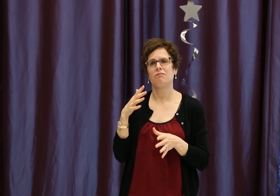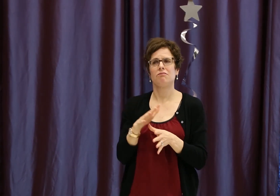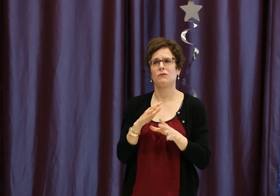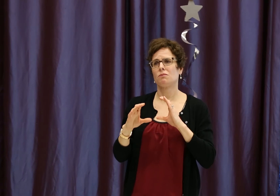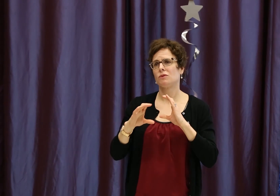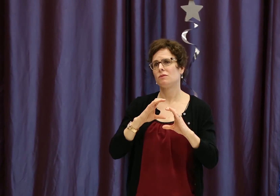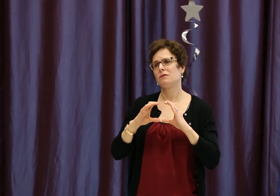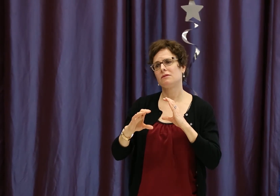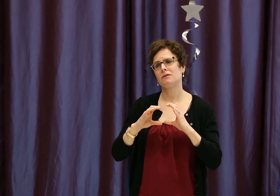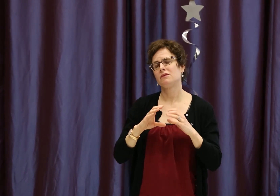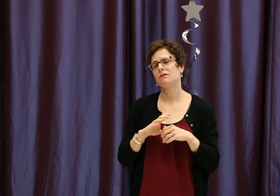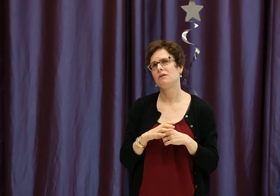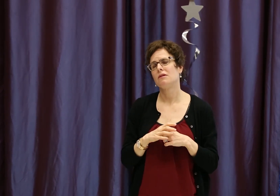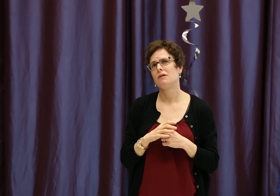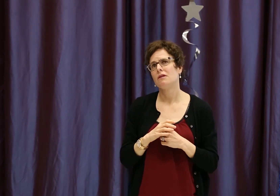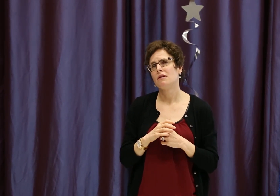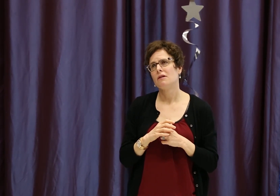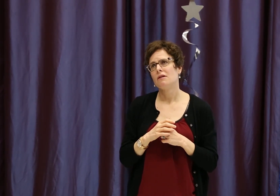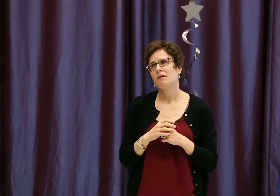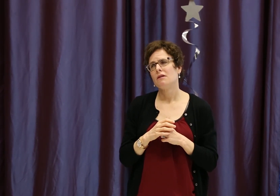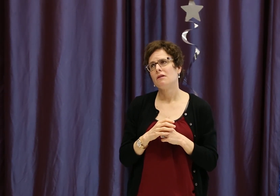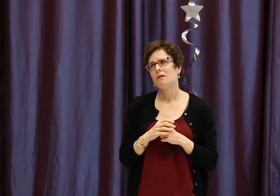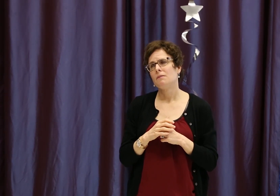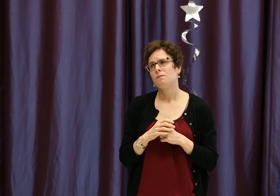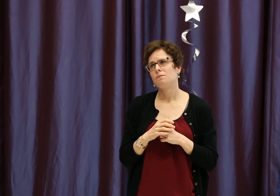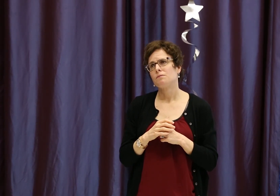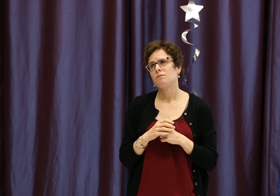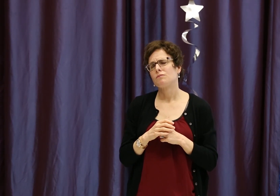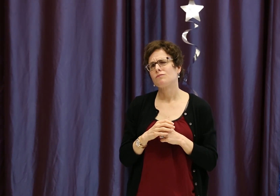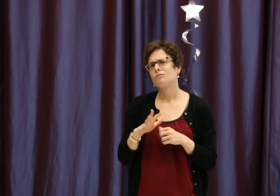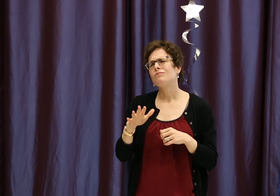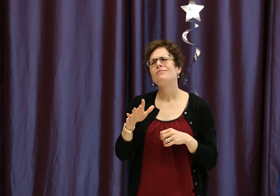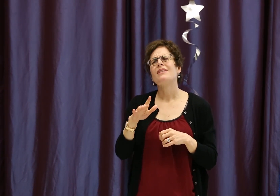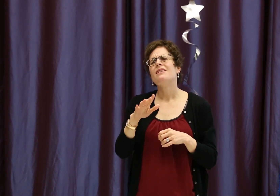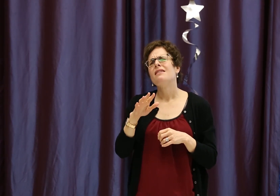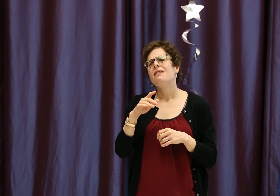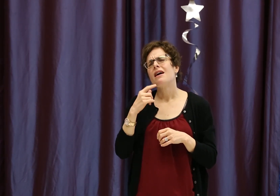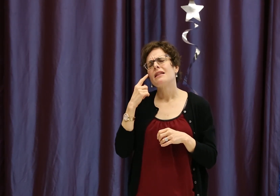in that sense. But really, the priority is communication with your deaf child.